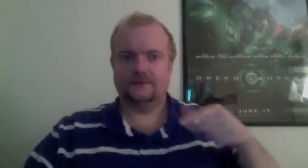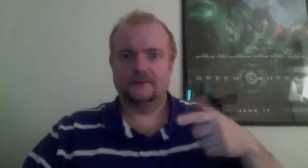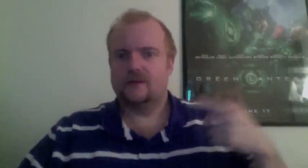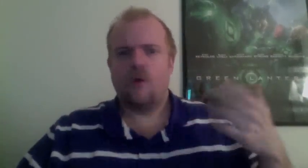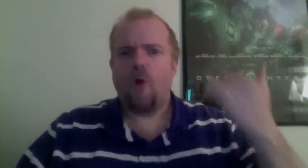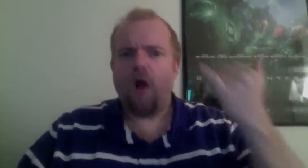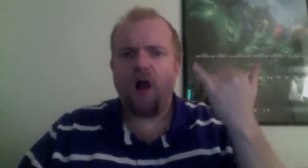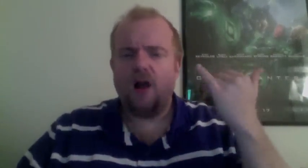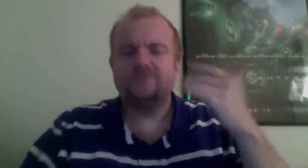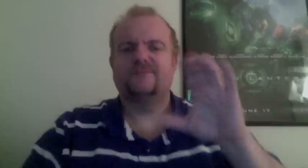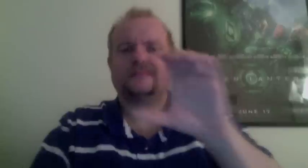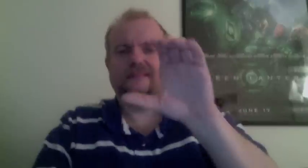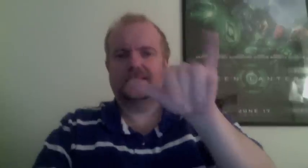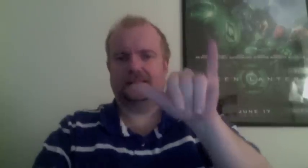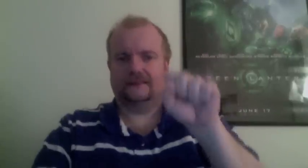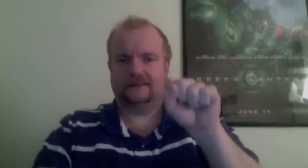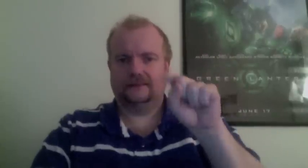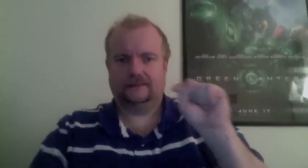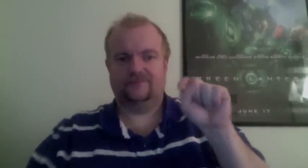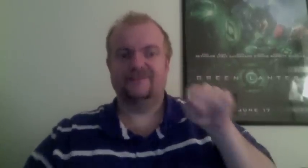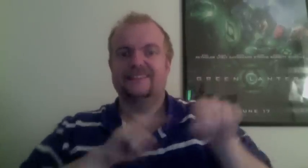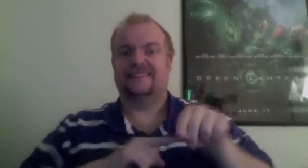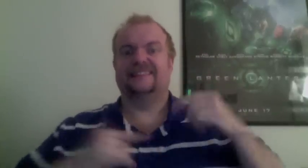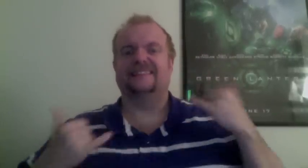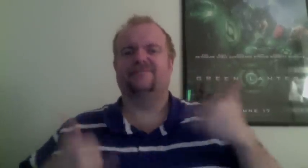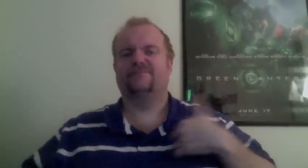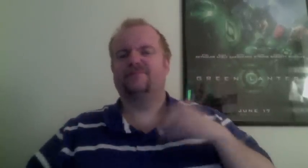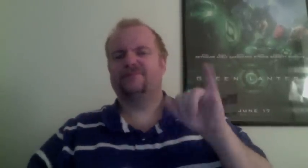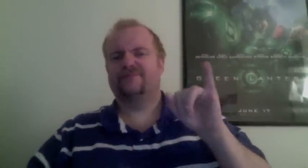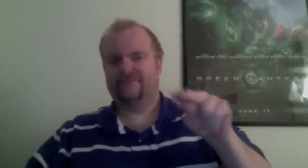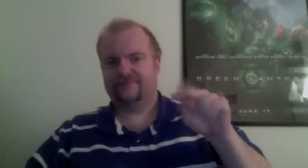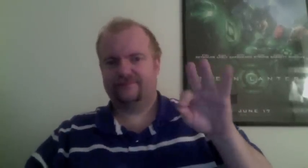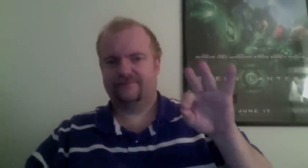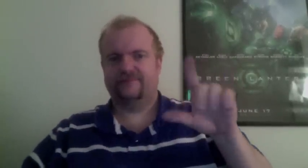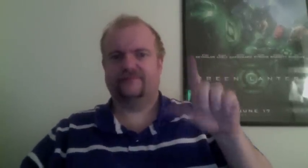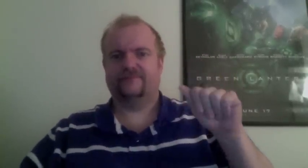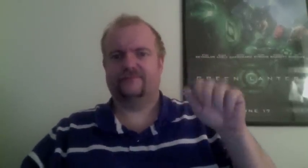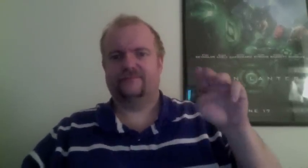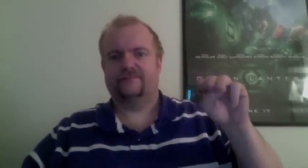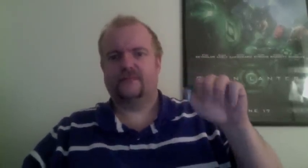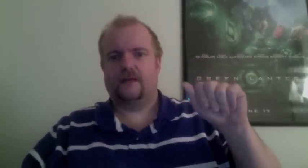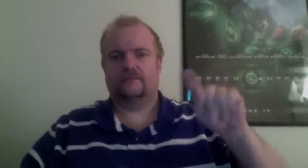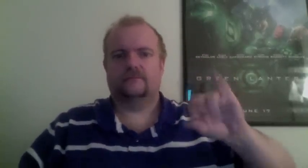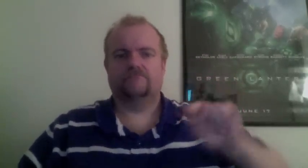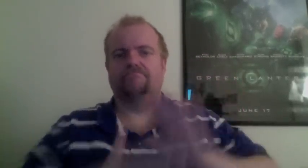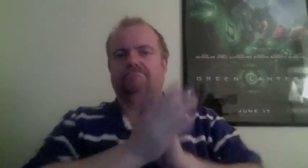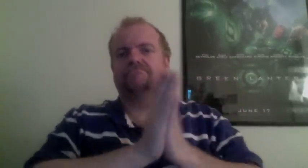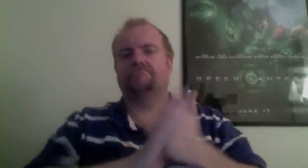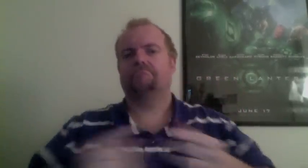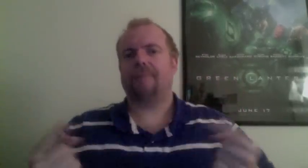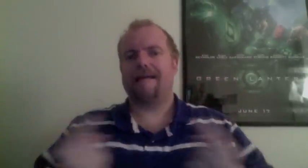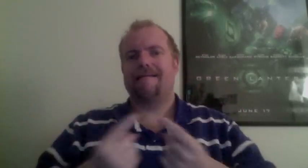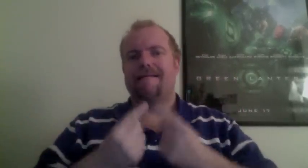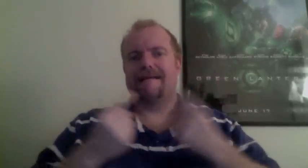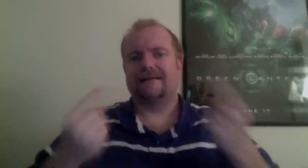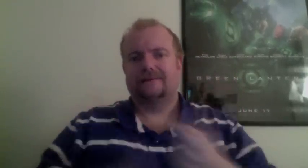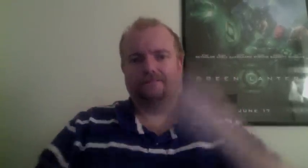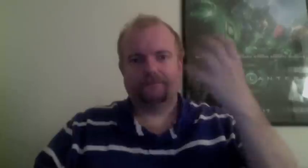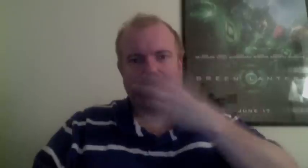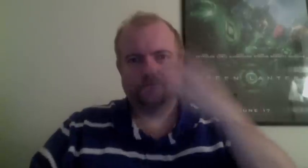still experience the symptoms of moderate to severe Crohn's disease. In clinical studies, the majority of patients on Humira saw significant